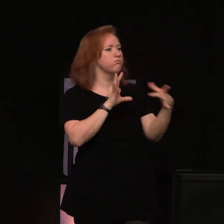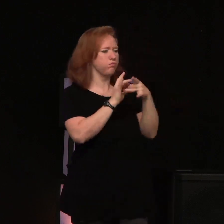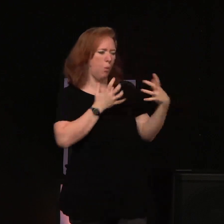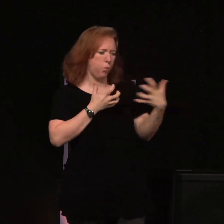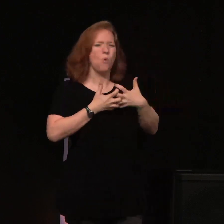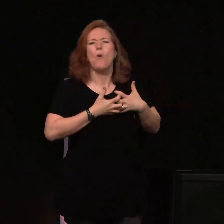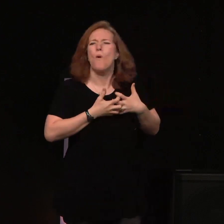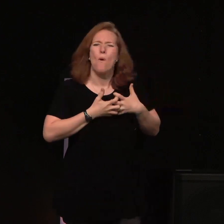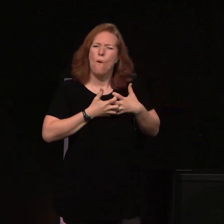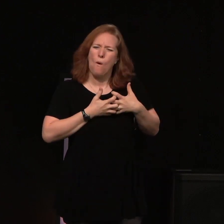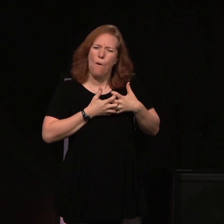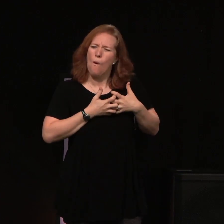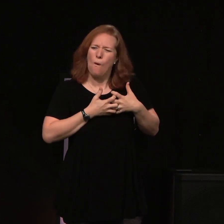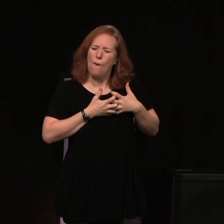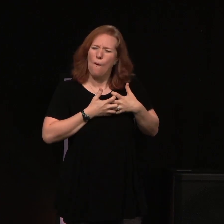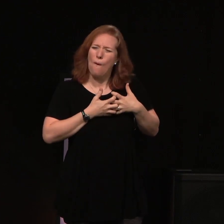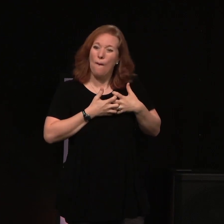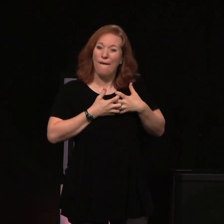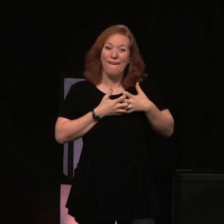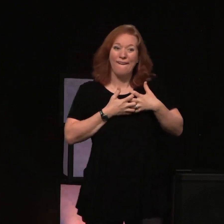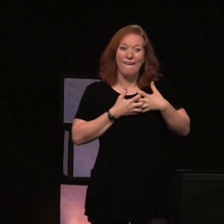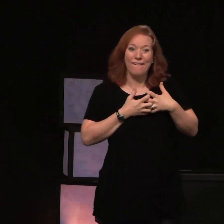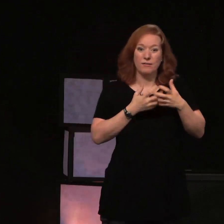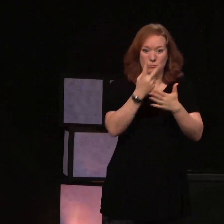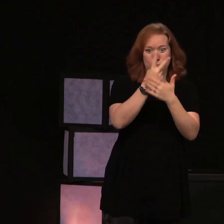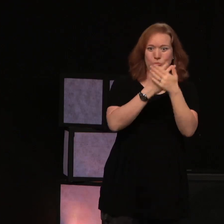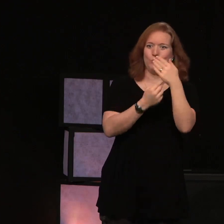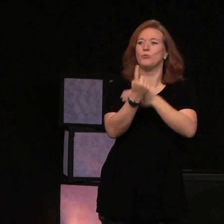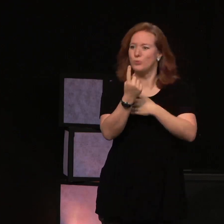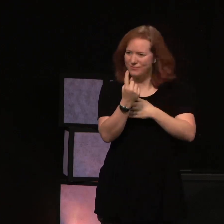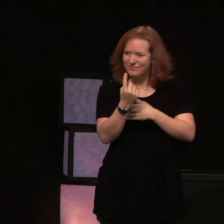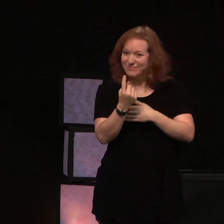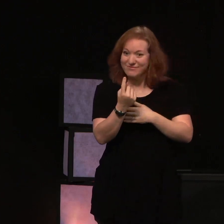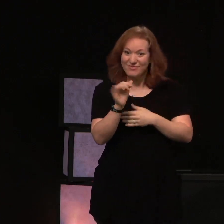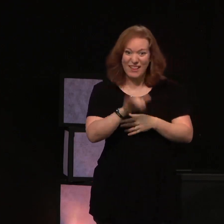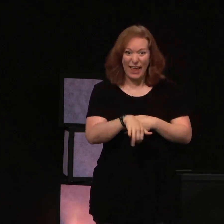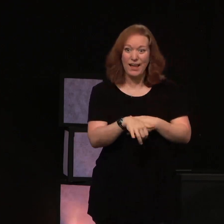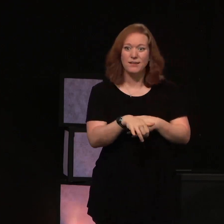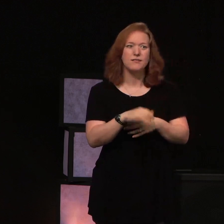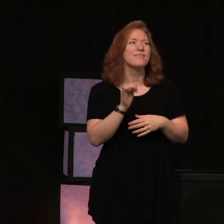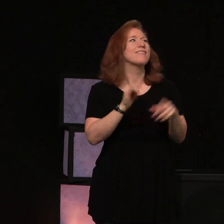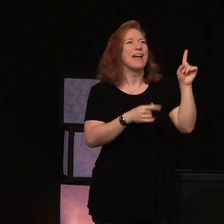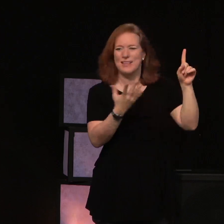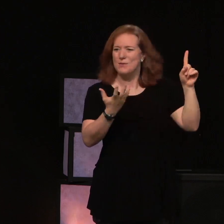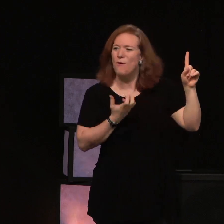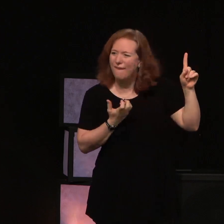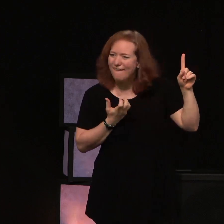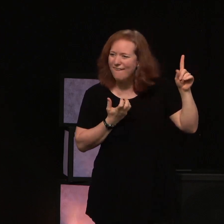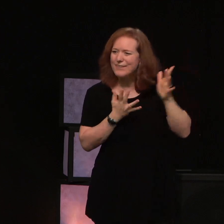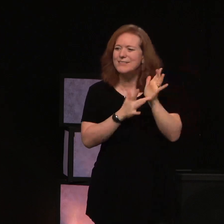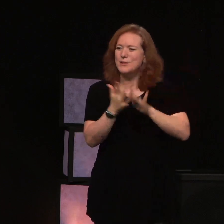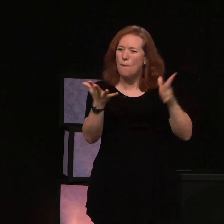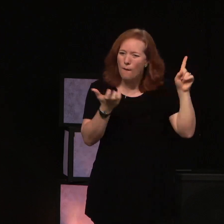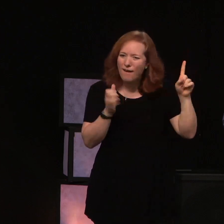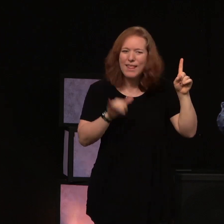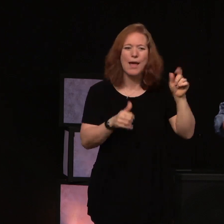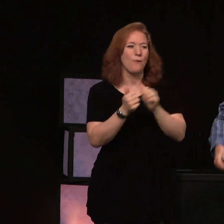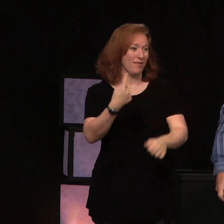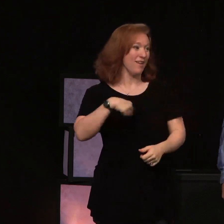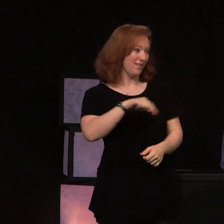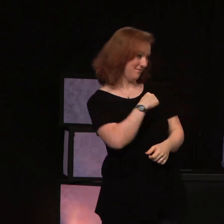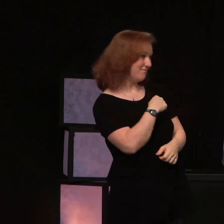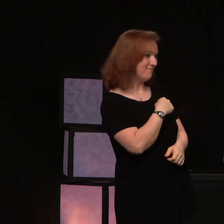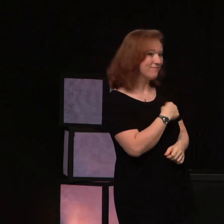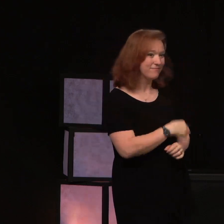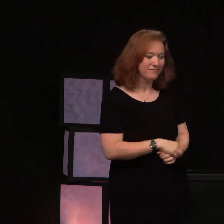so tightly joined that you can't even distinguish between the two. I mean, that's how close he wants to be to us.